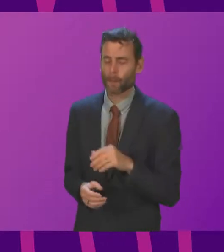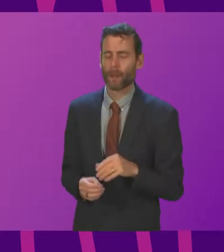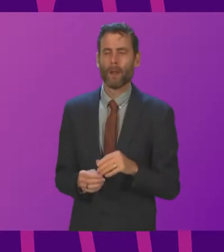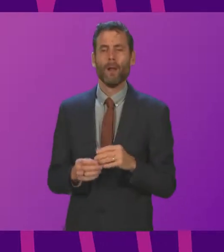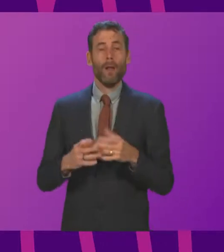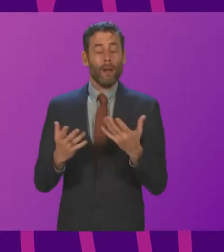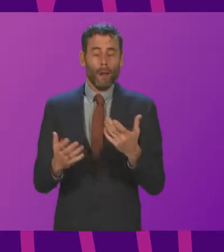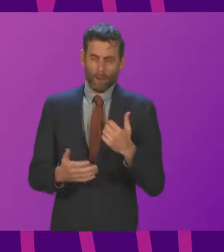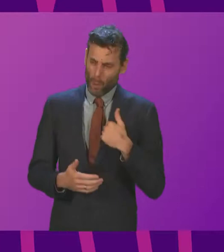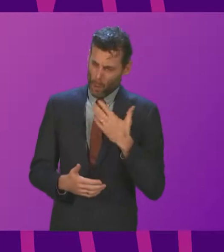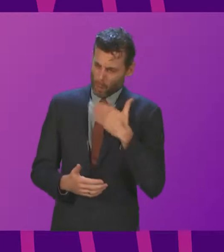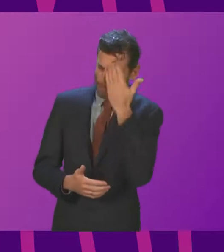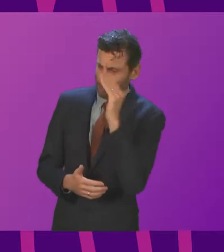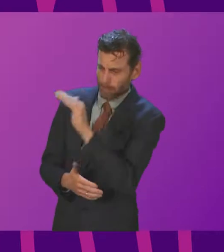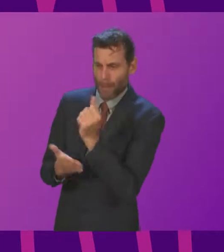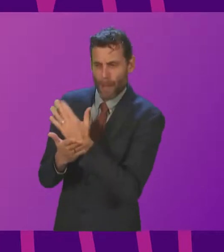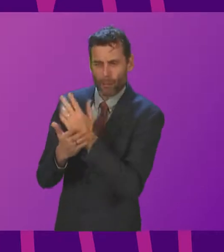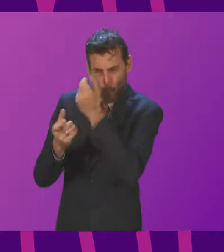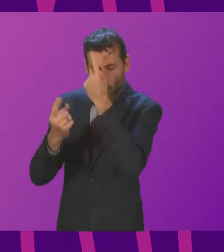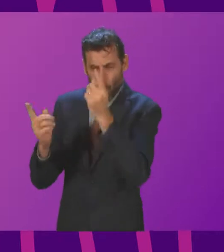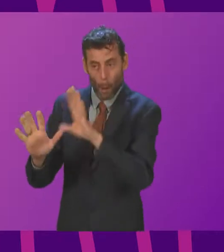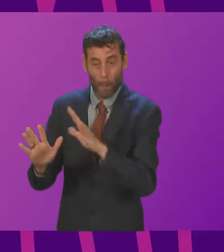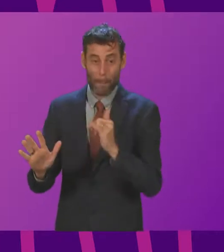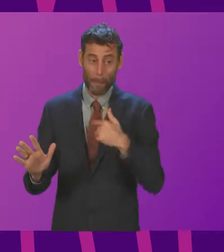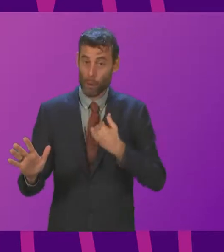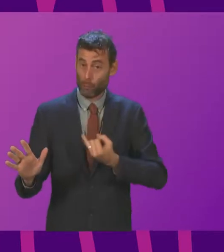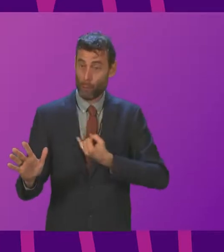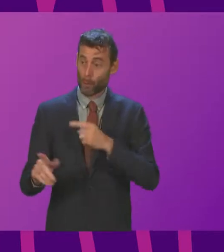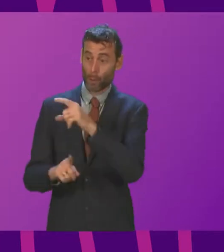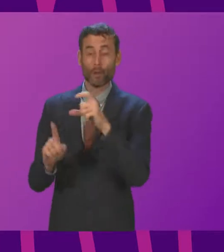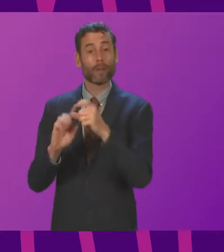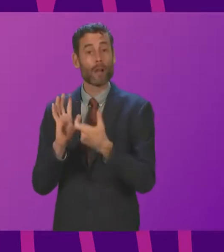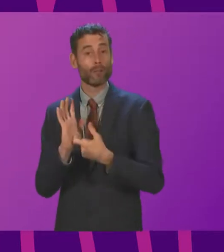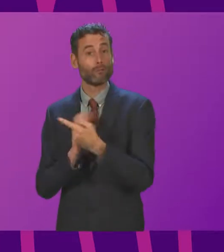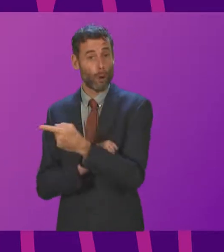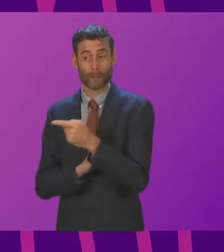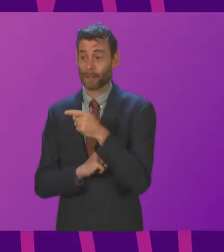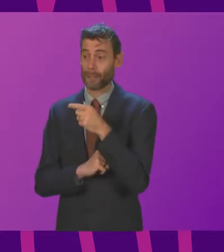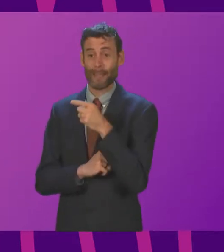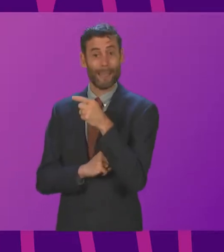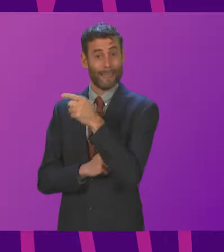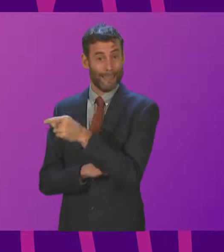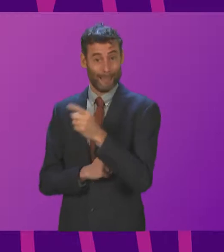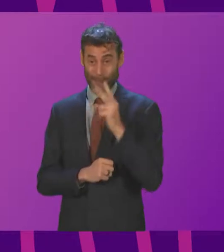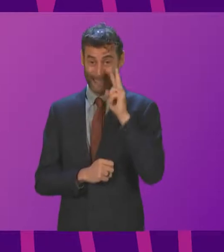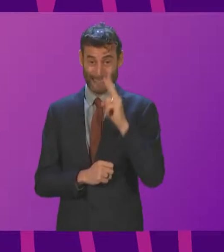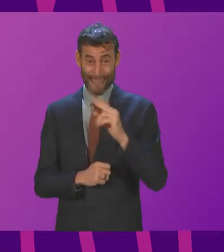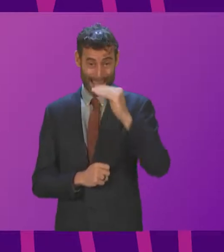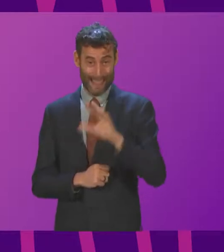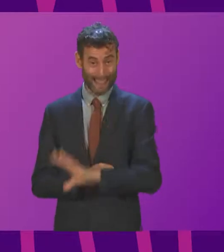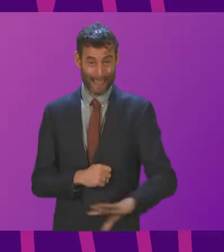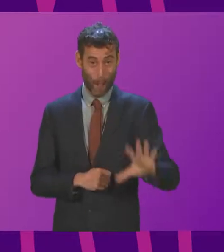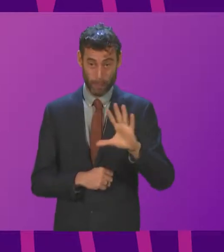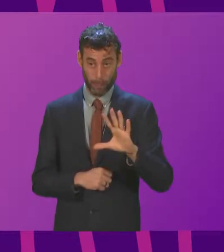just pointing out that as far as I understand it, and I'll be corrected if I'm wrong here, where Douglas Ross's party is in power south of the border, rail workers are getting no pay